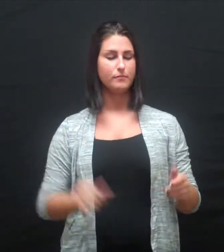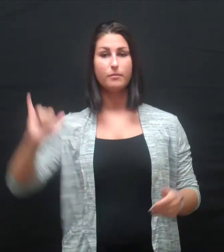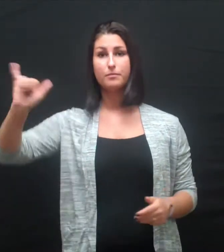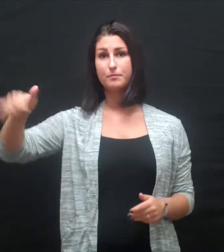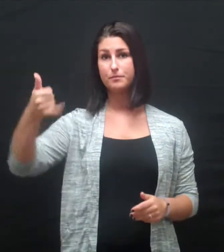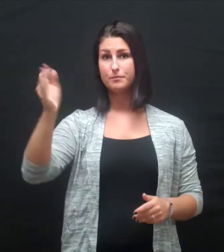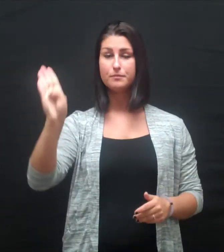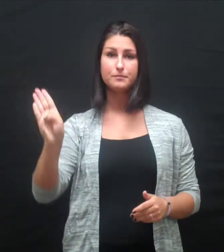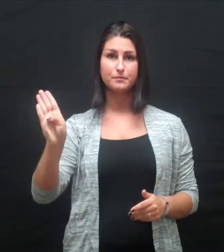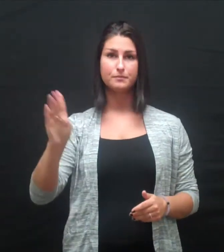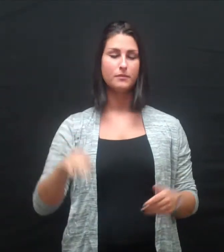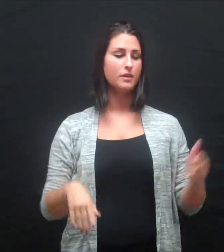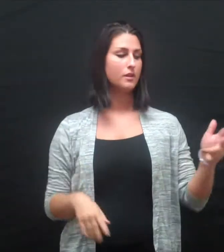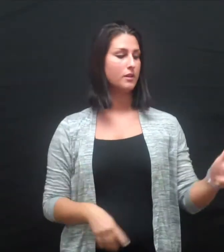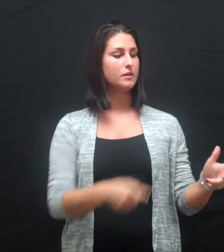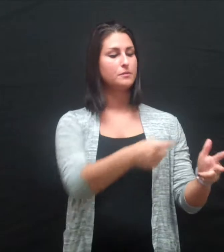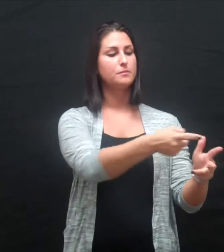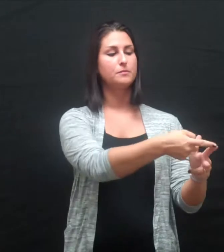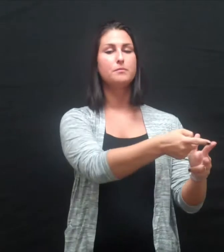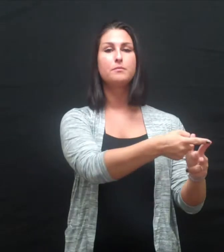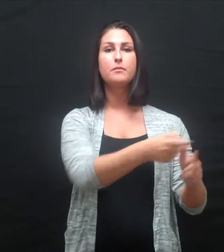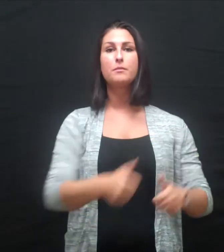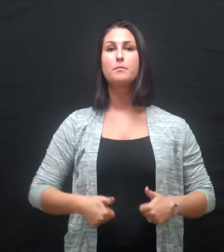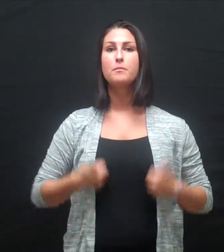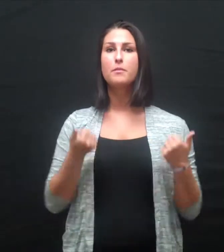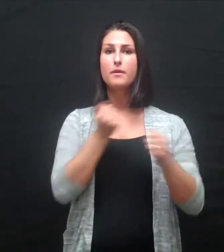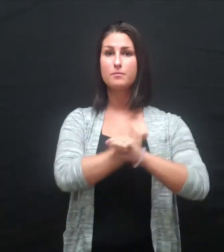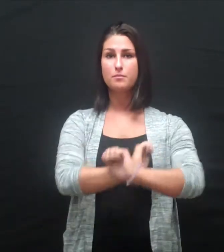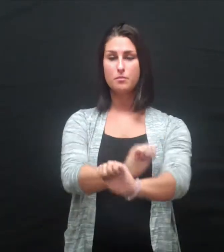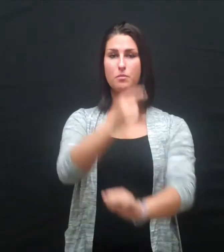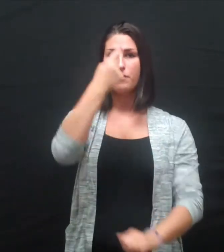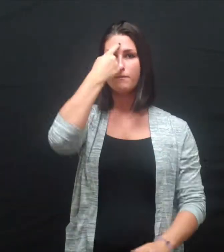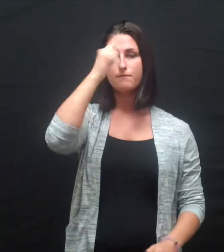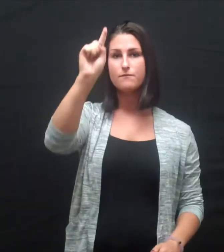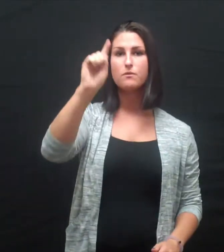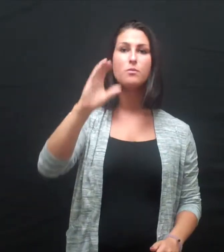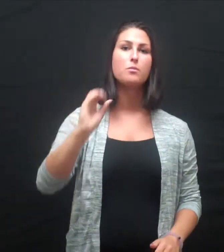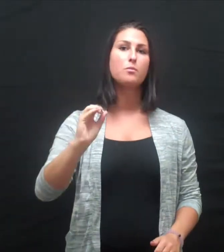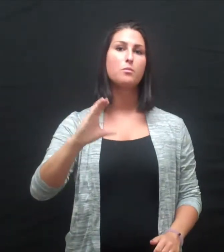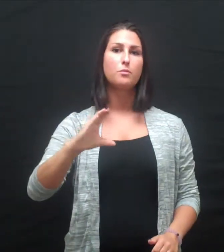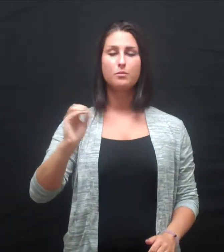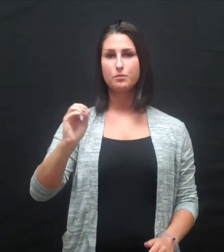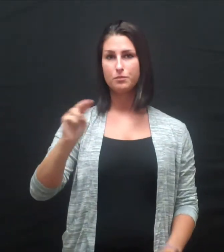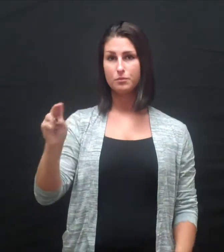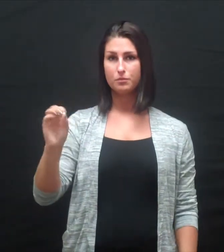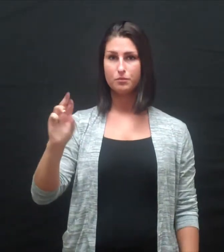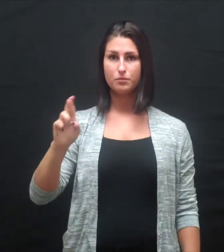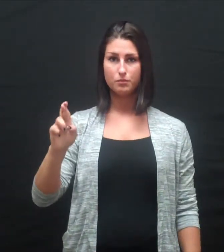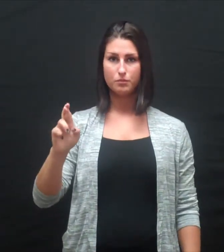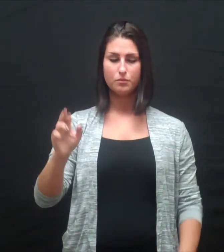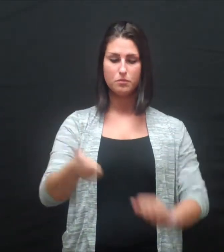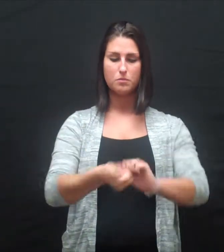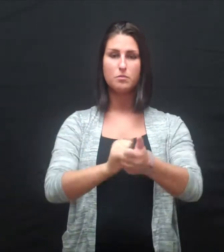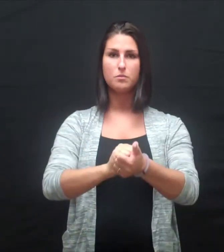I have also worked as a lifeguard for both O'Connor Sports Center at Xavier University